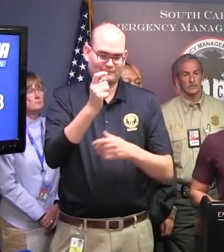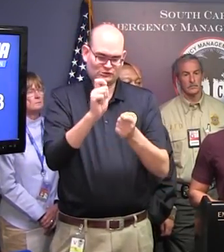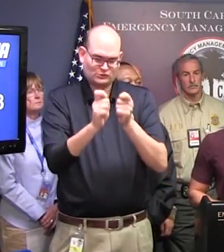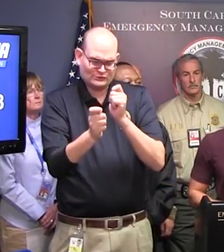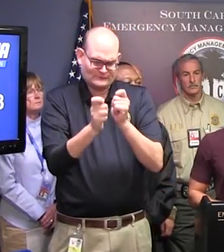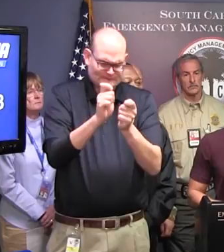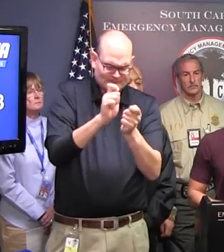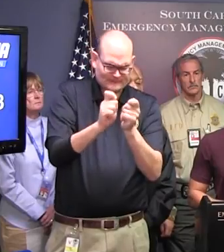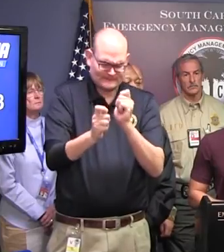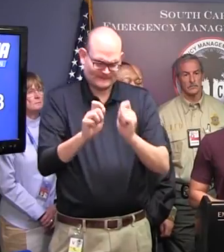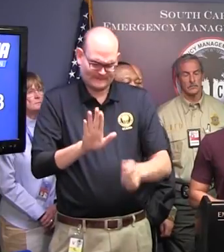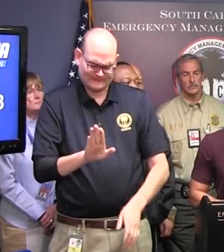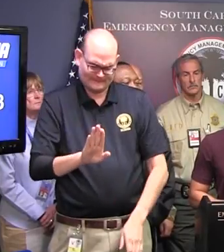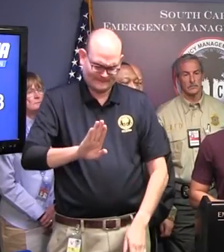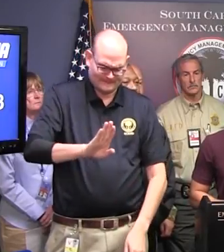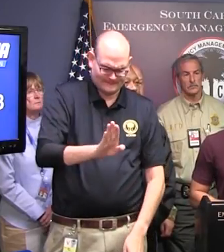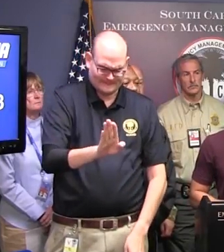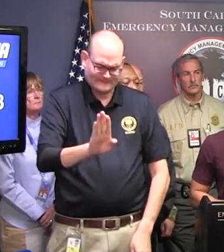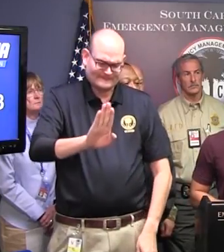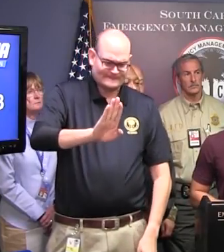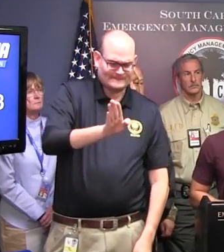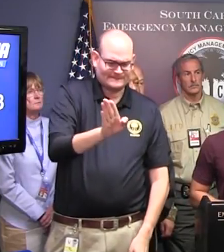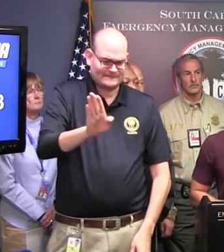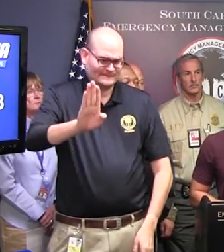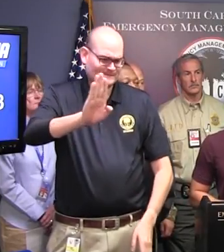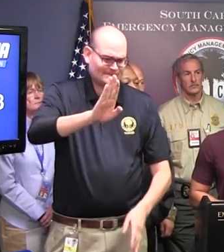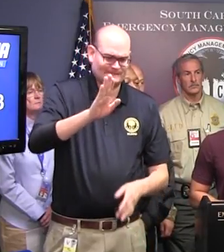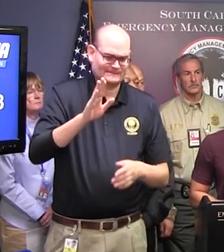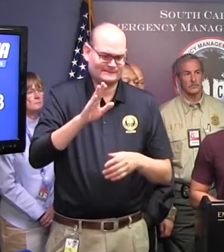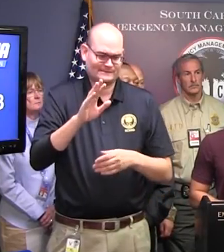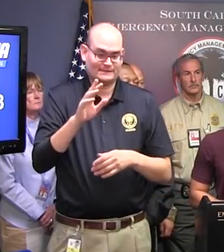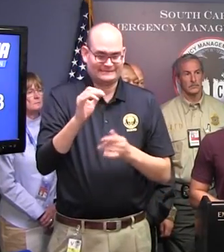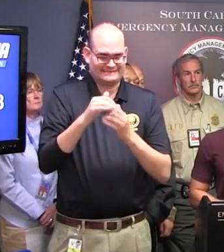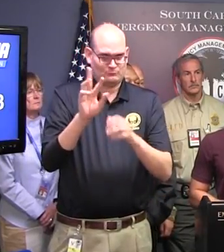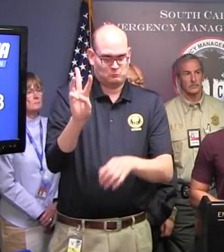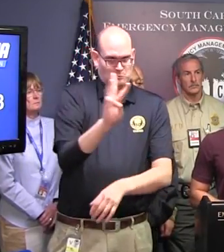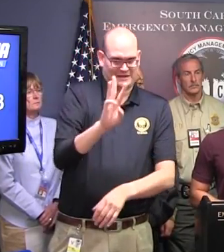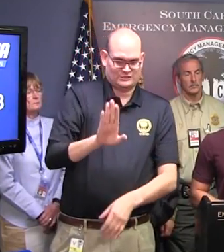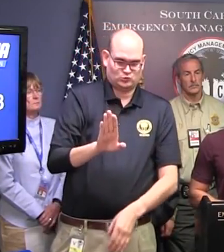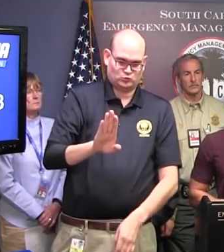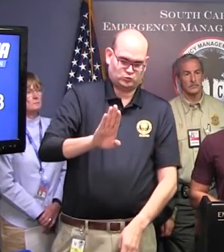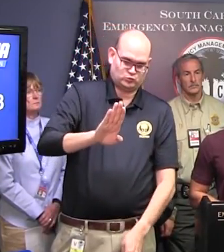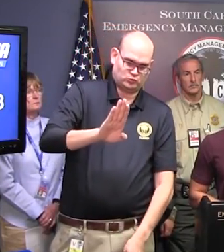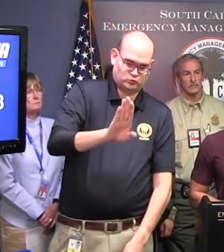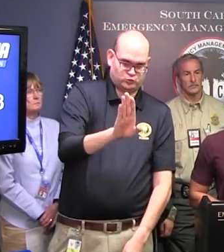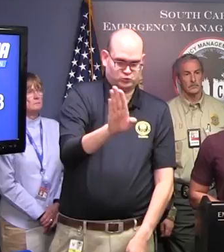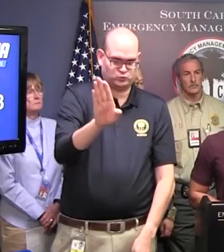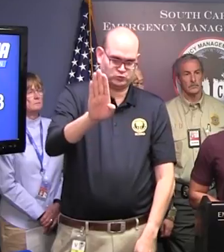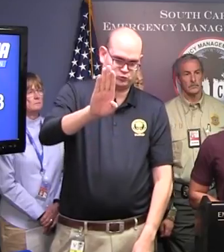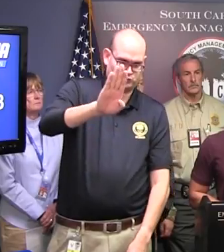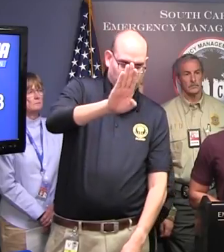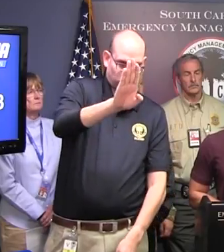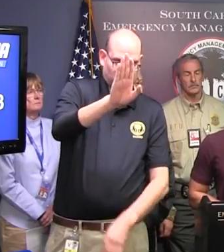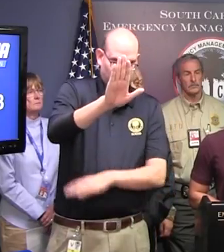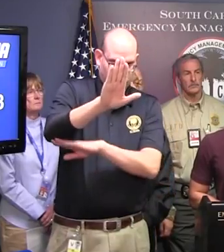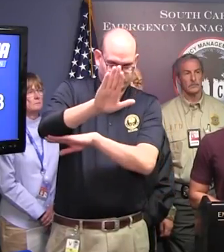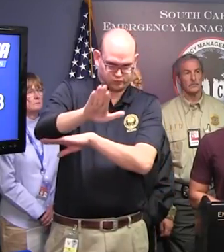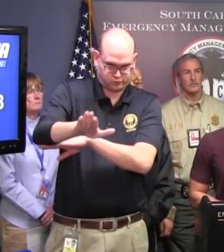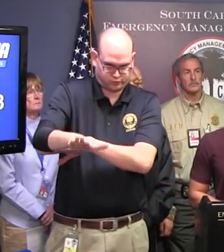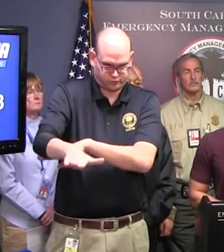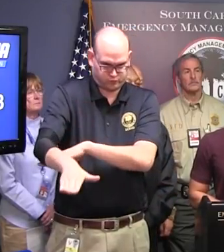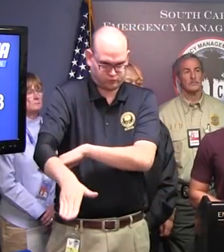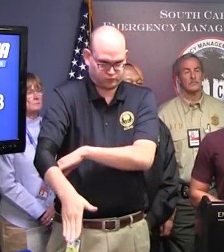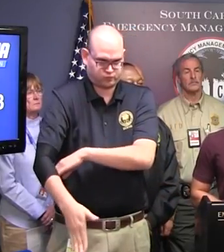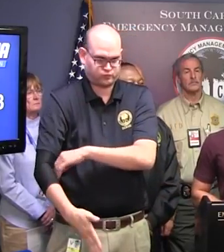forecast track with Irma still expected to track along the west coast of Florida through tonight then across southwest Georgia on Monday.